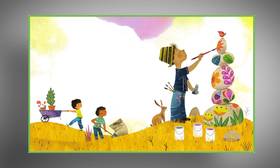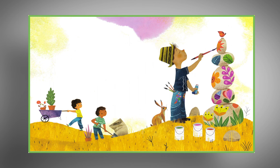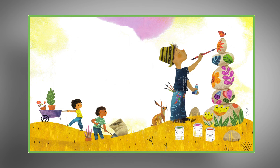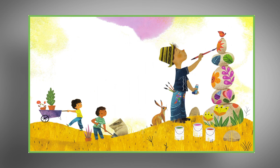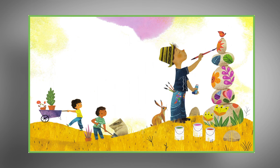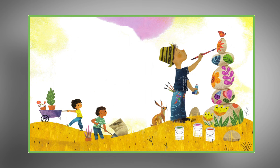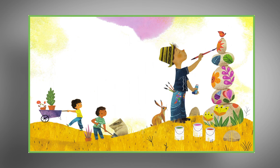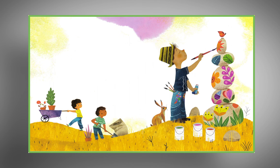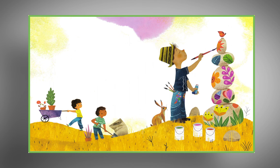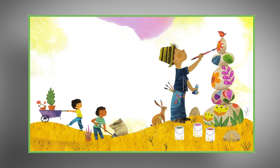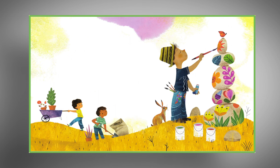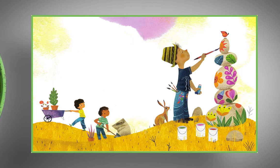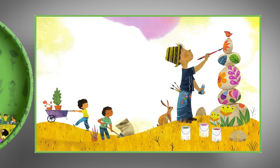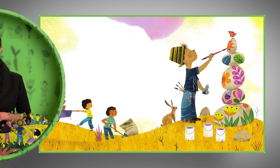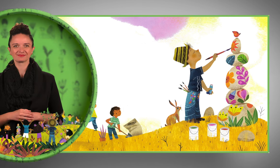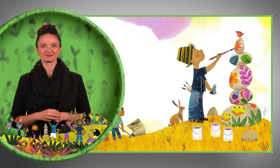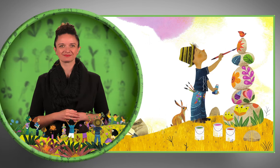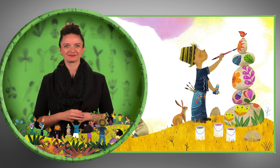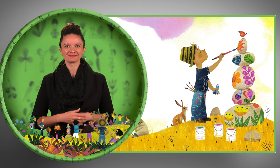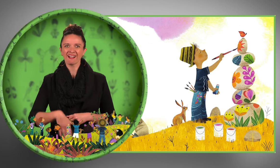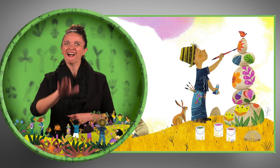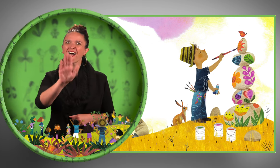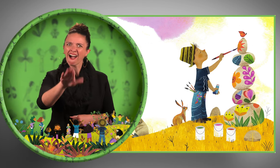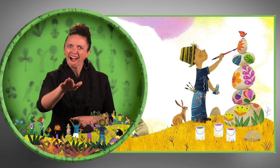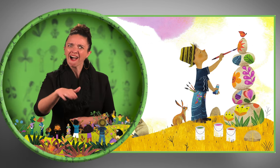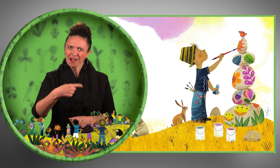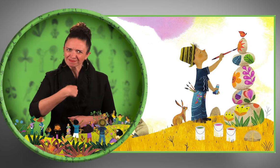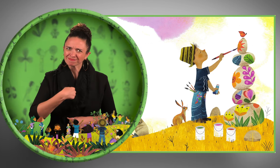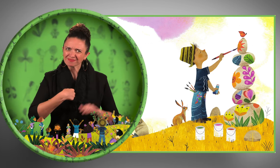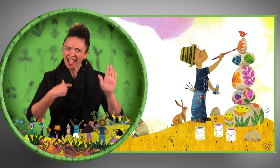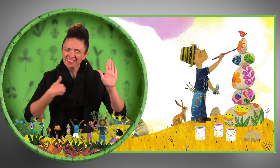Do you ever need to